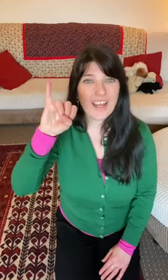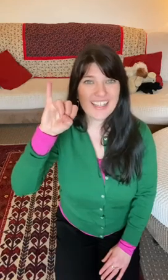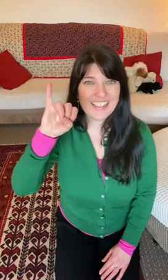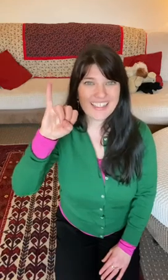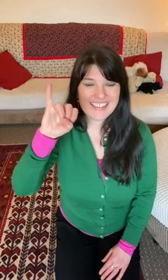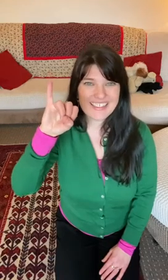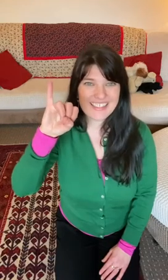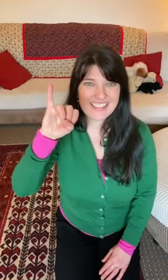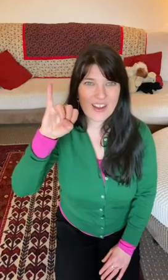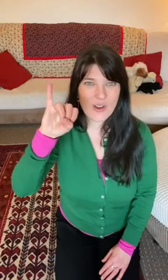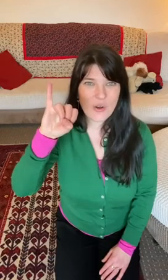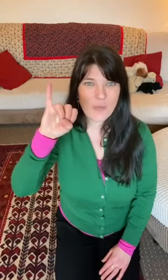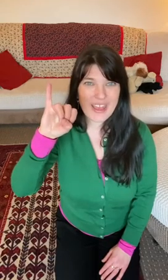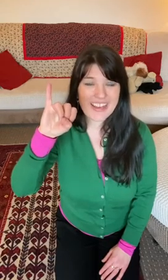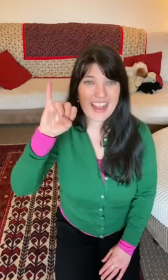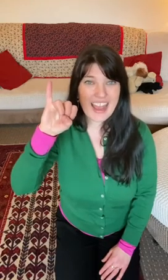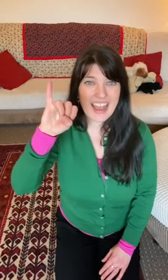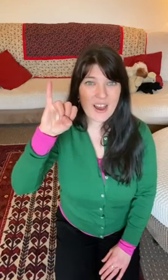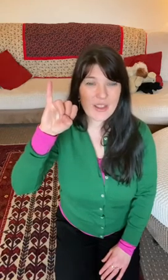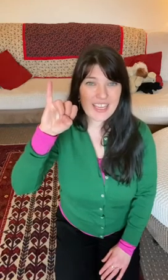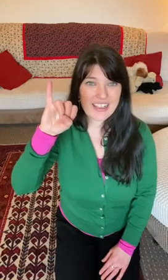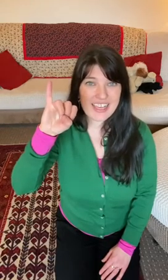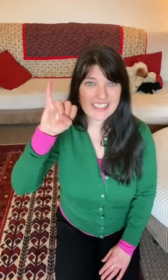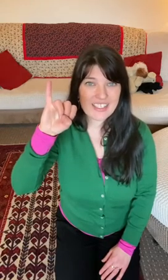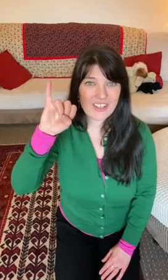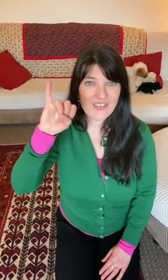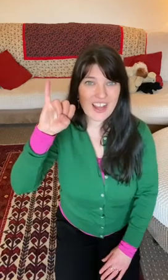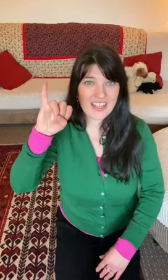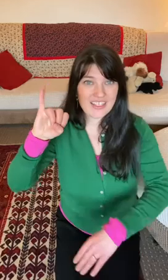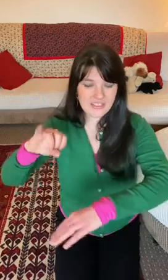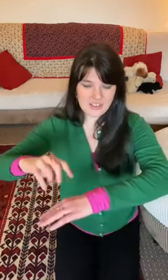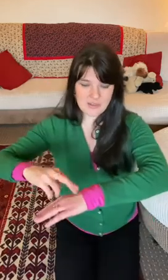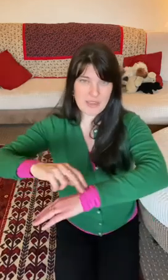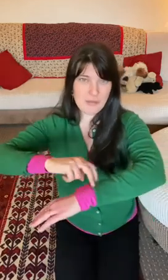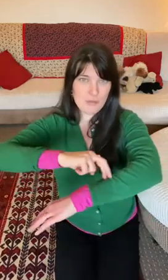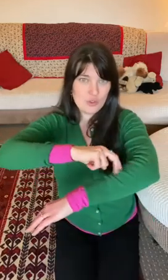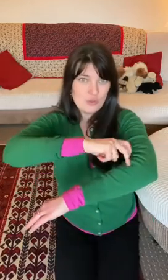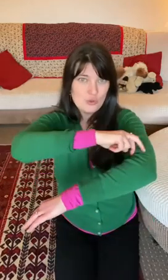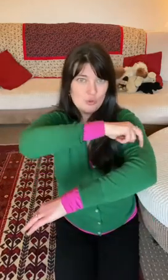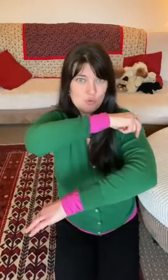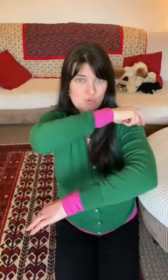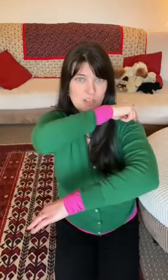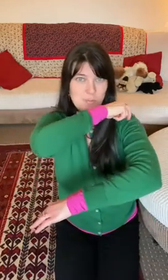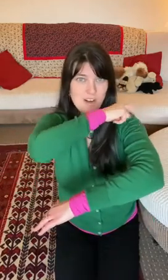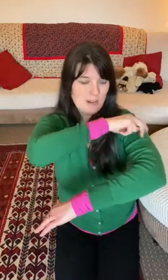little snowman. How he likes to run. You can make it run up your arms.